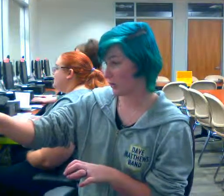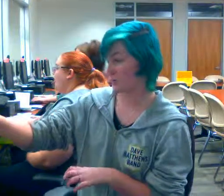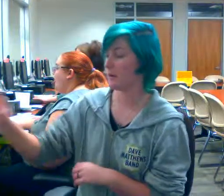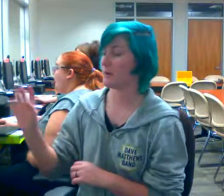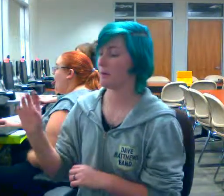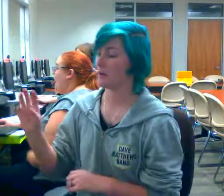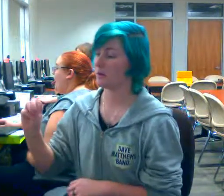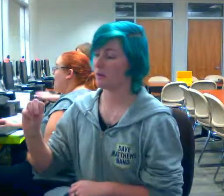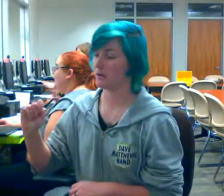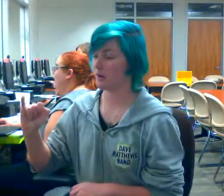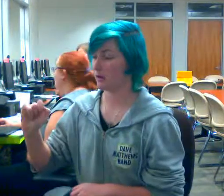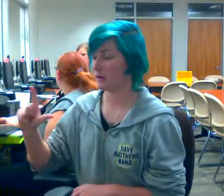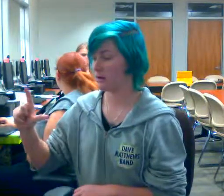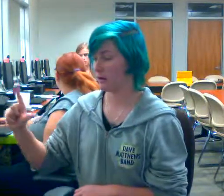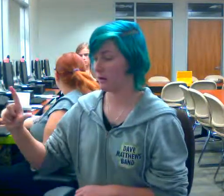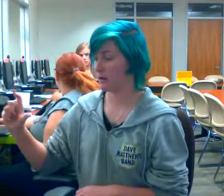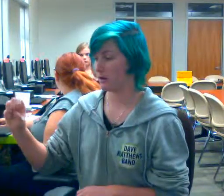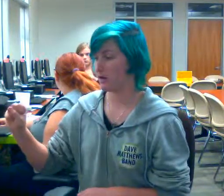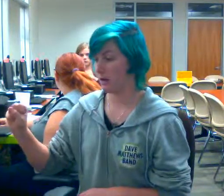Is there a sign of elementary? What do need?